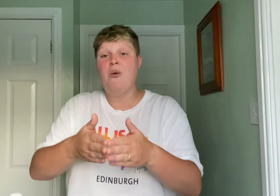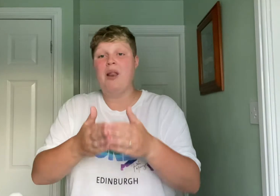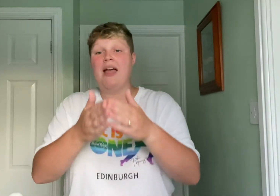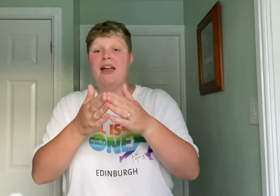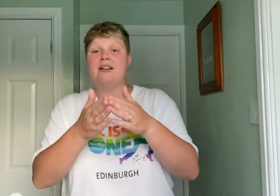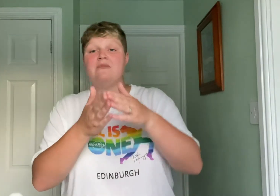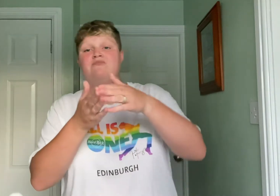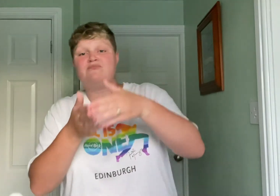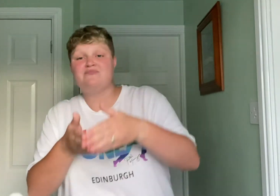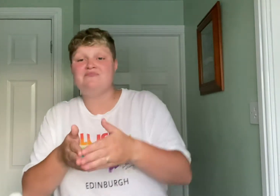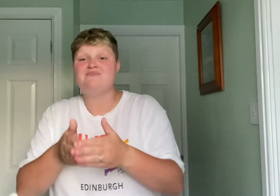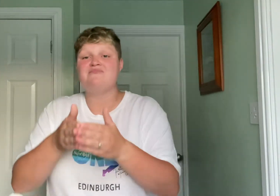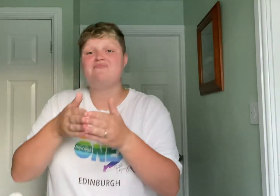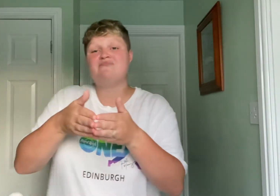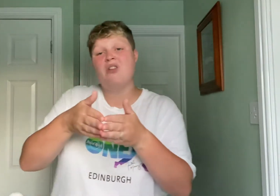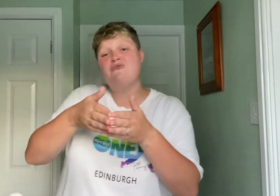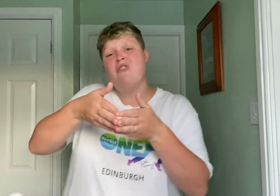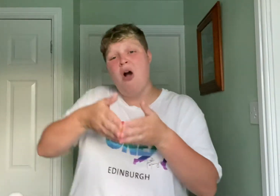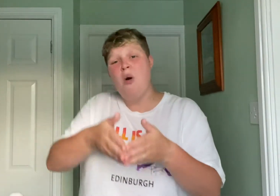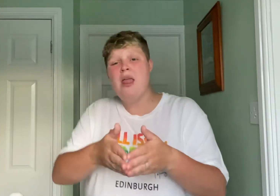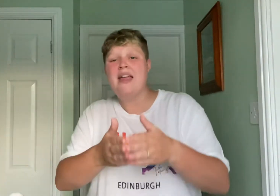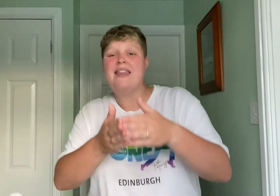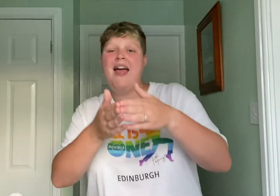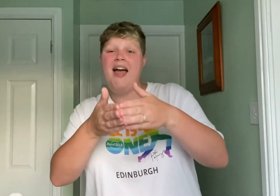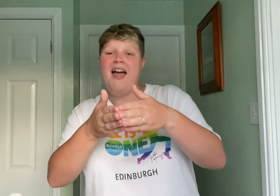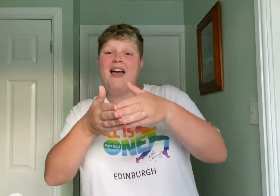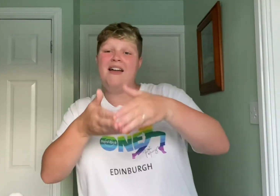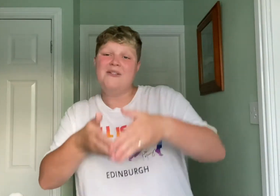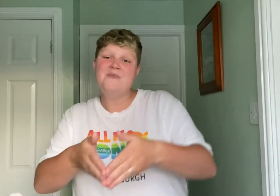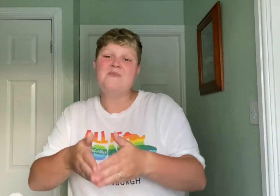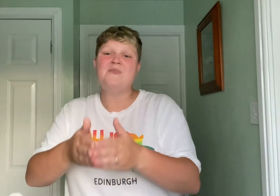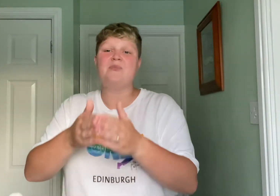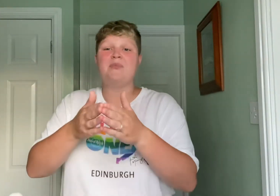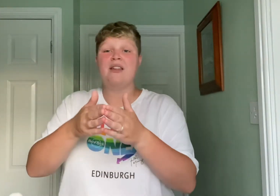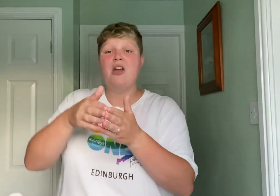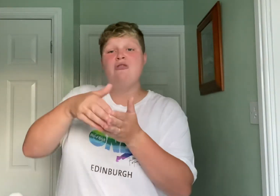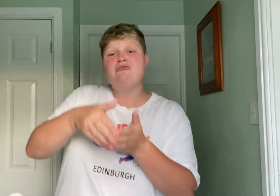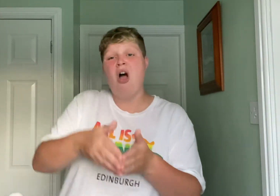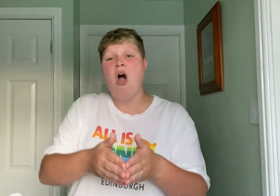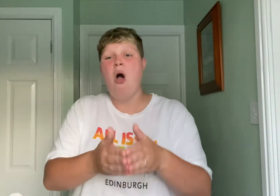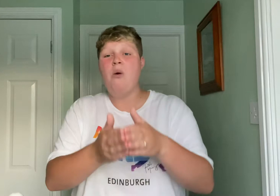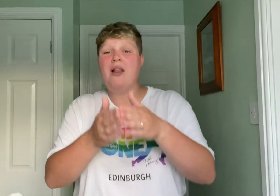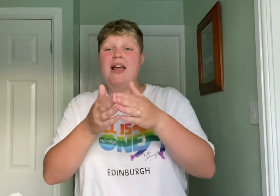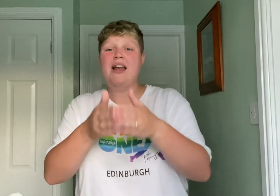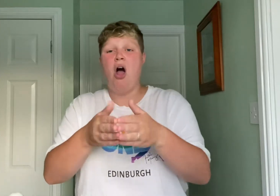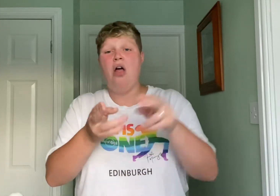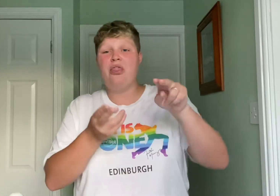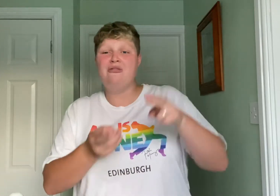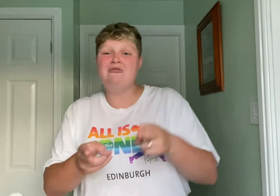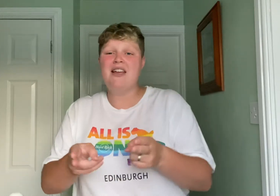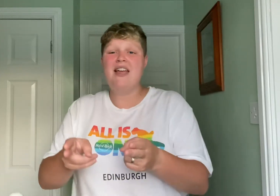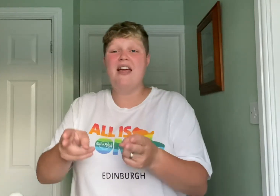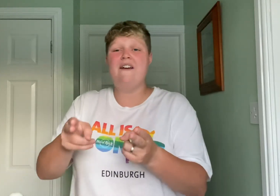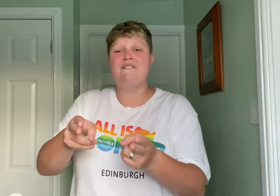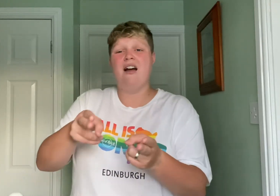rolling, rolling, yeah, rolling, rolling on the river,